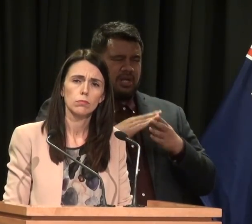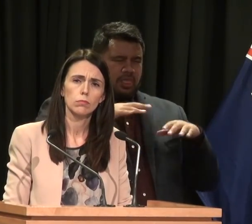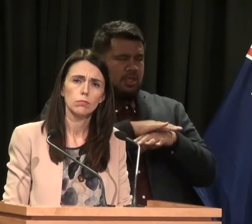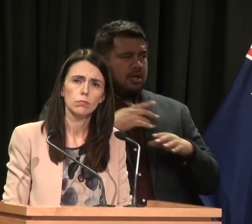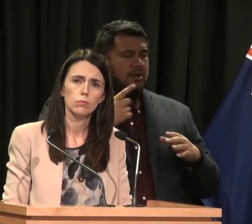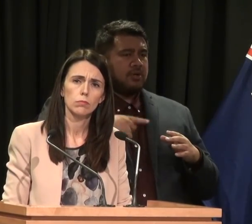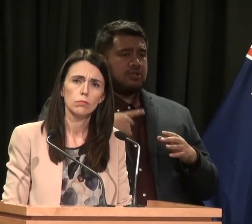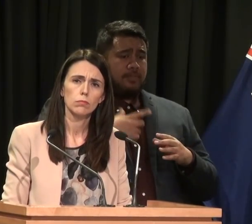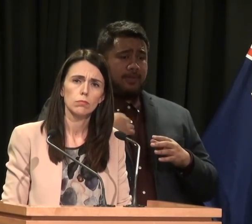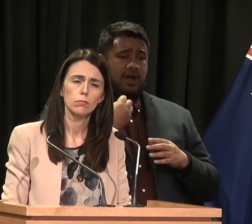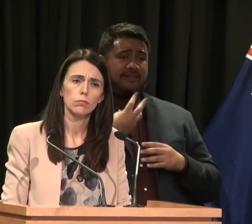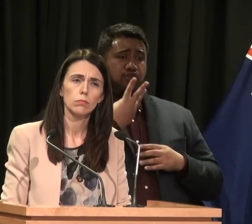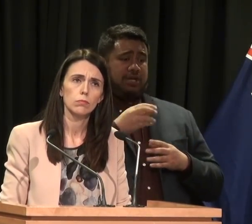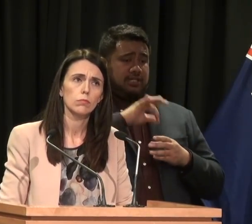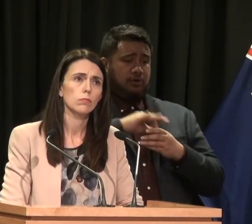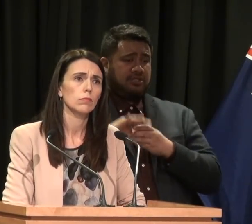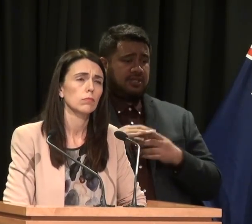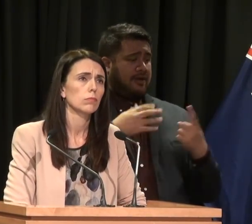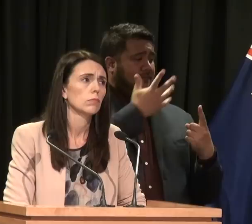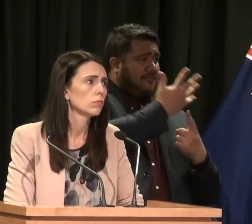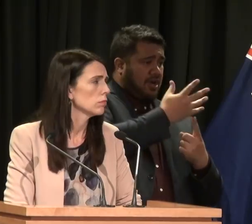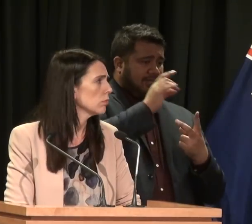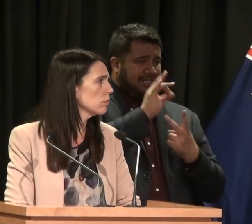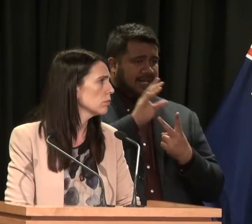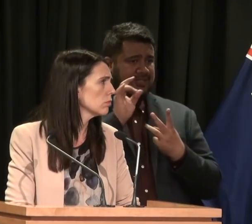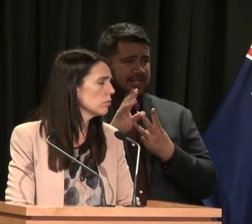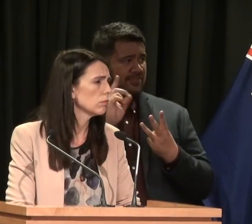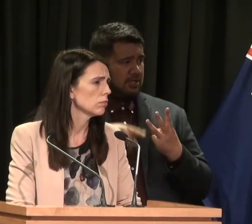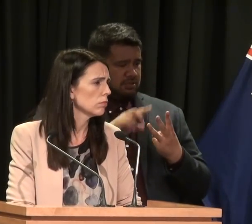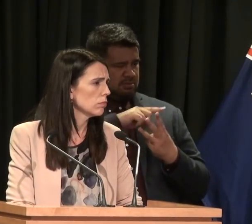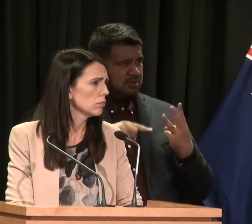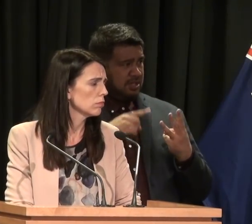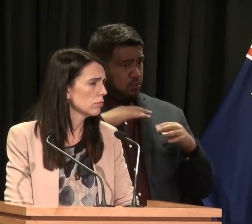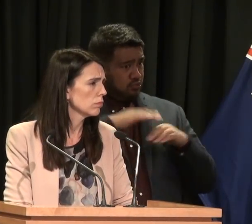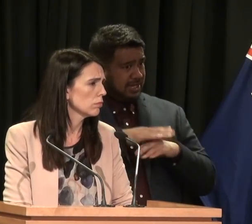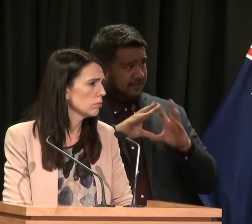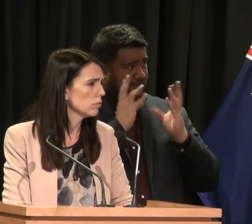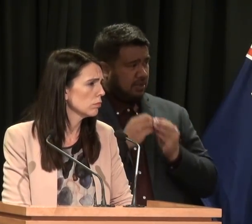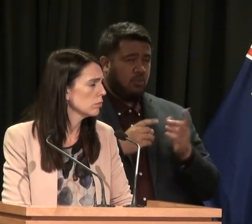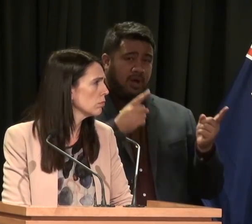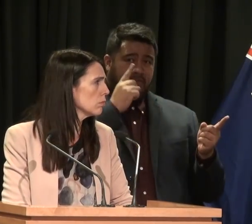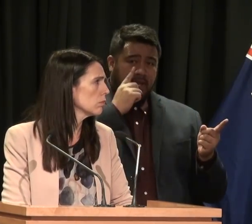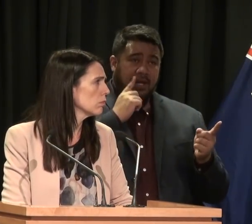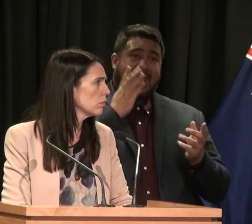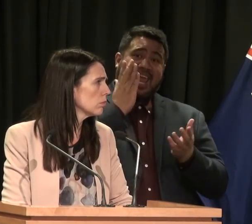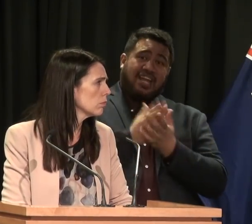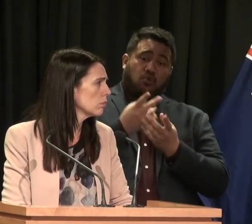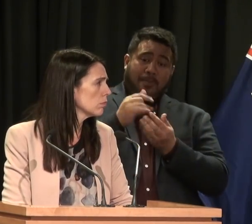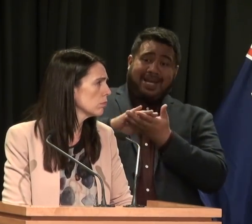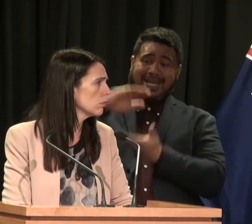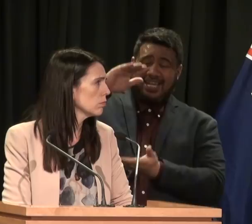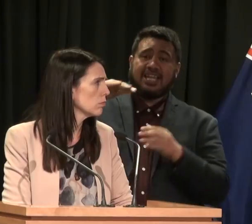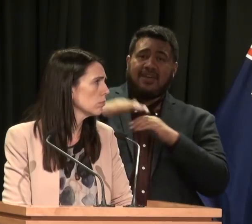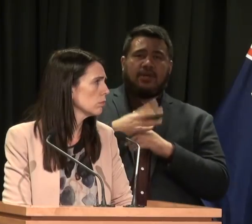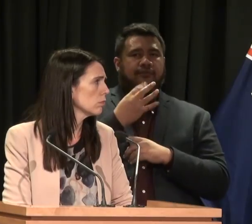worth $5,000 or $10,000. Yeah, so I think it covers around about 40% of actual money. But that balance